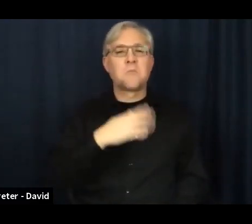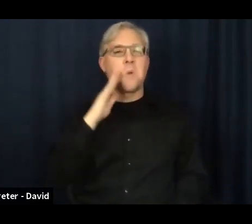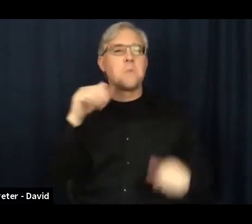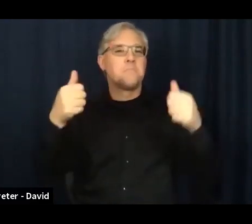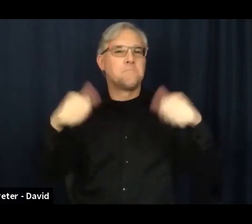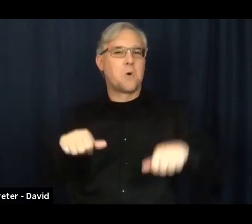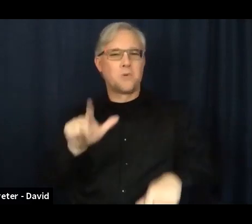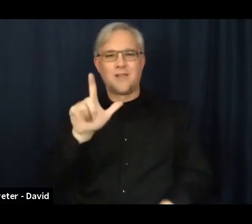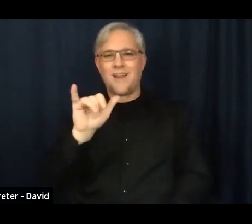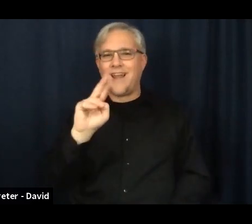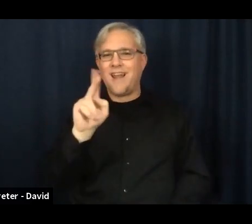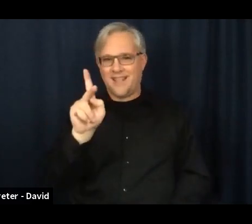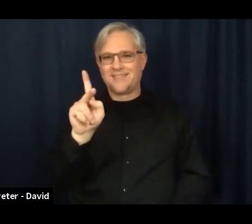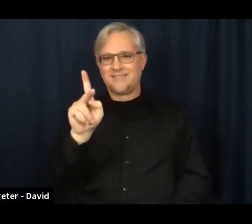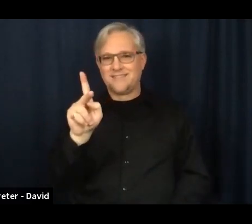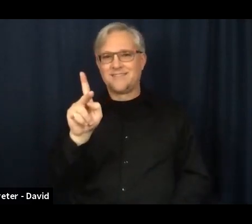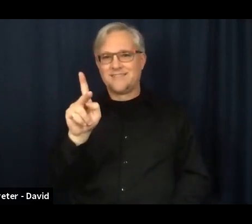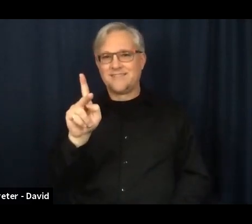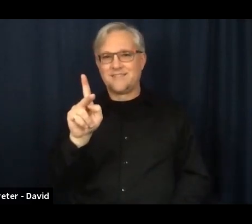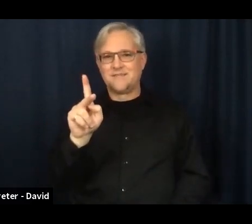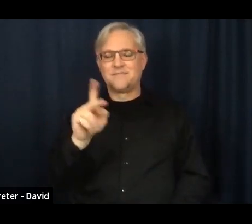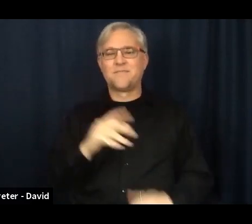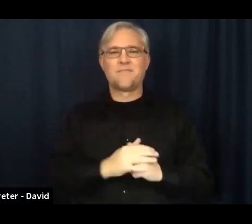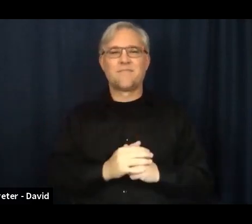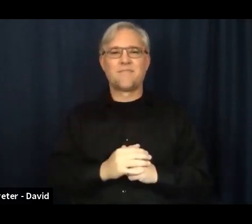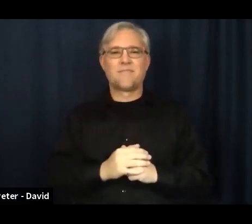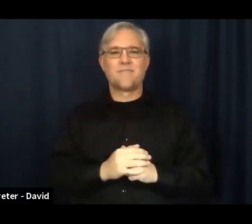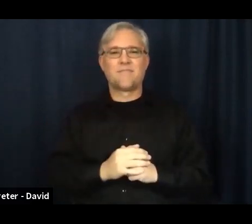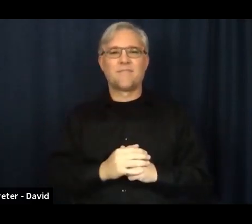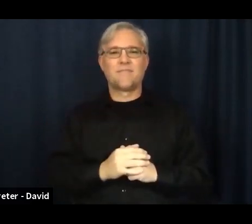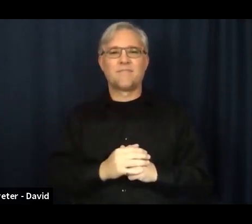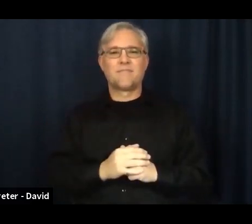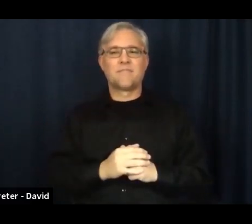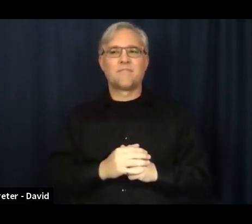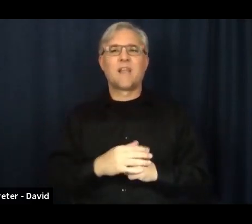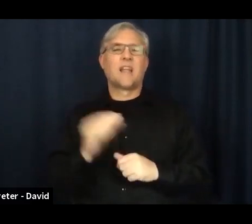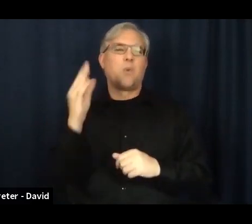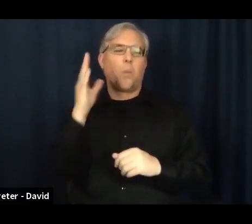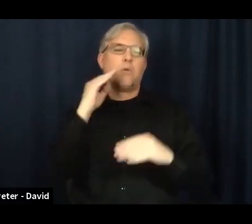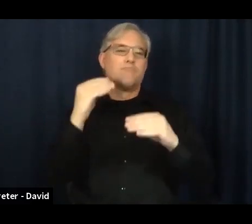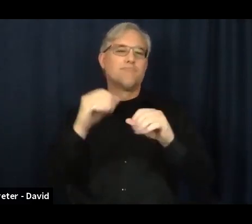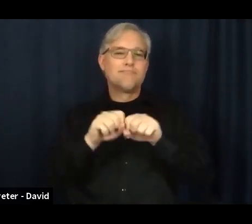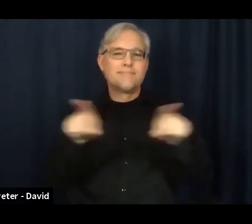this email and Facebook as well so you can see that information.